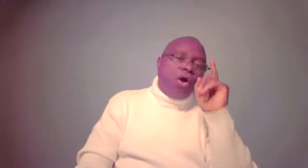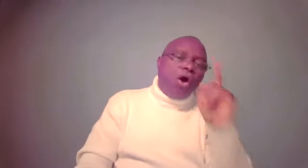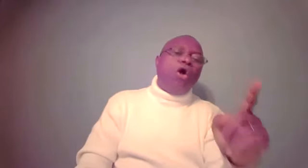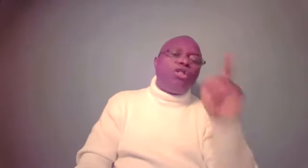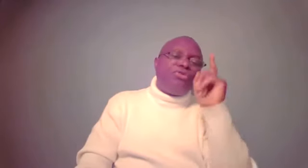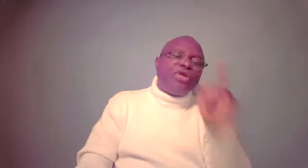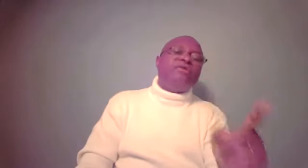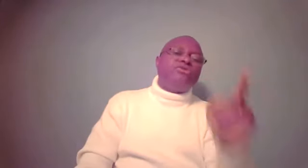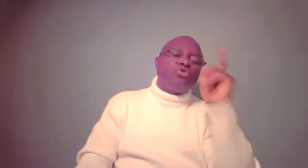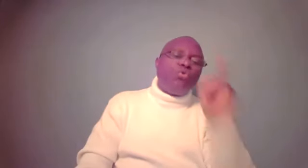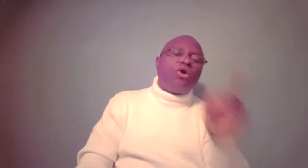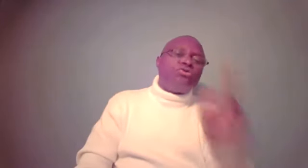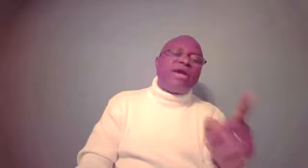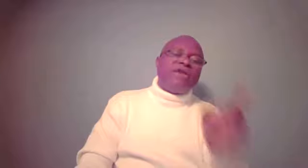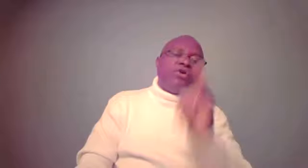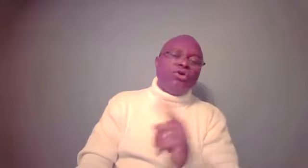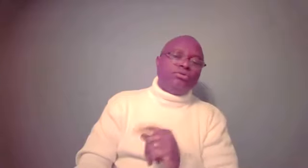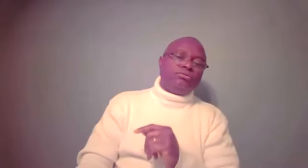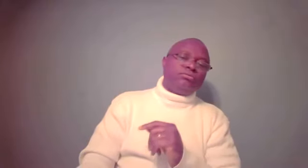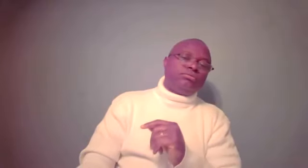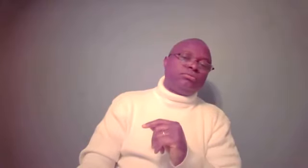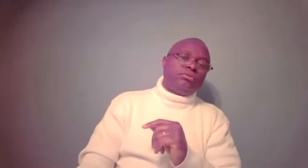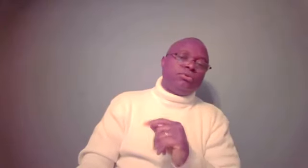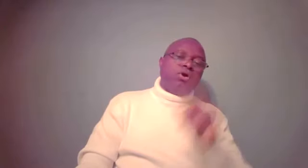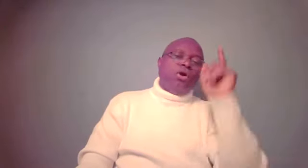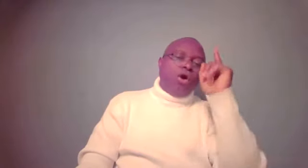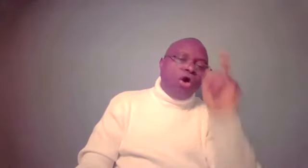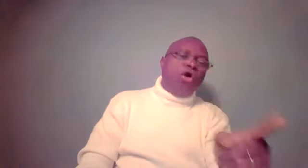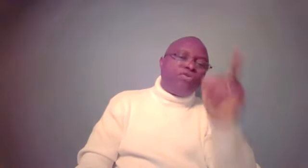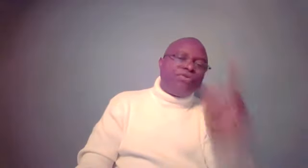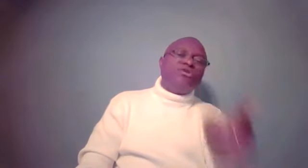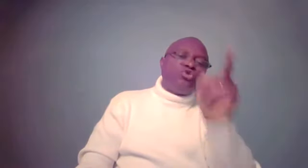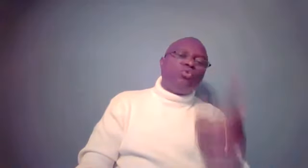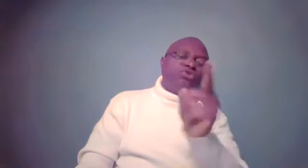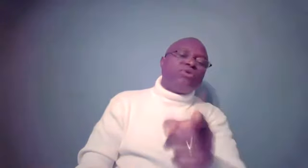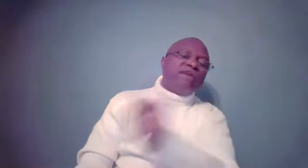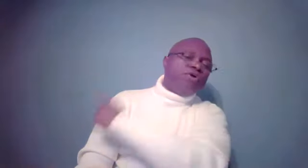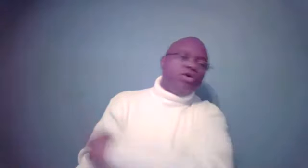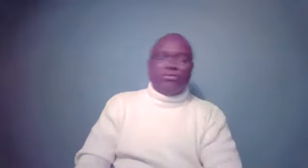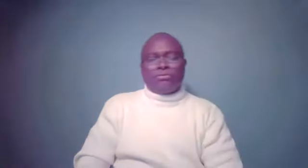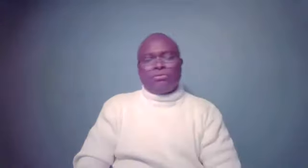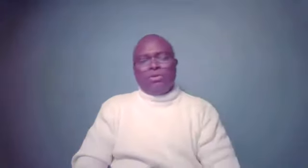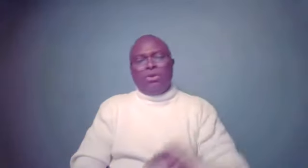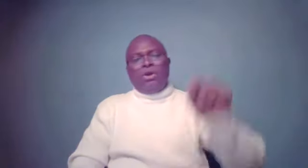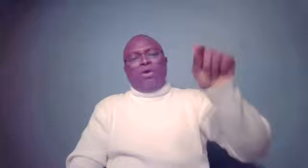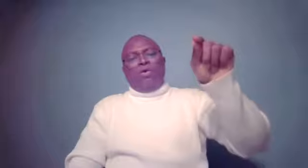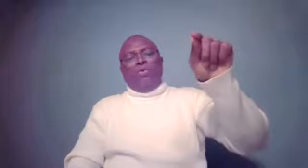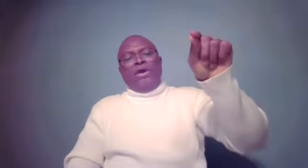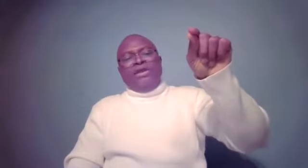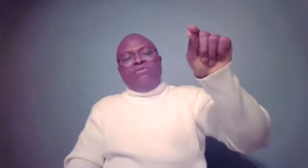All things work together for good. All things work together for good. In